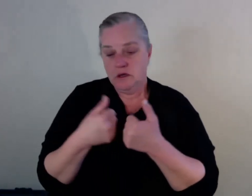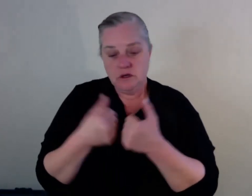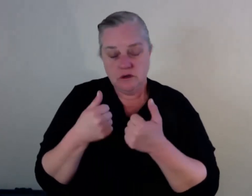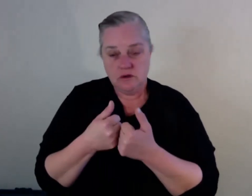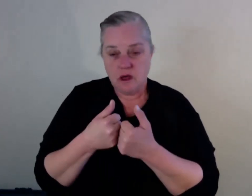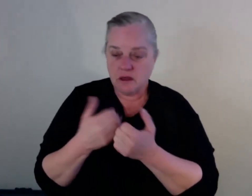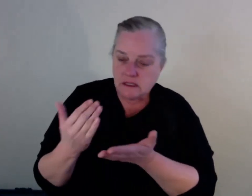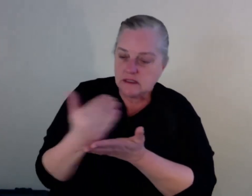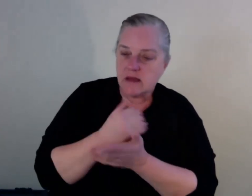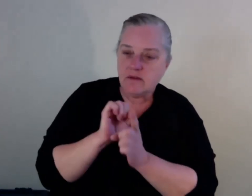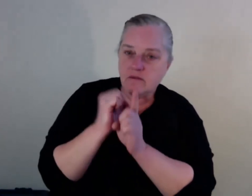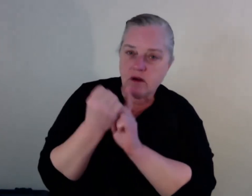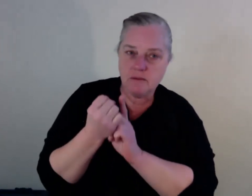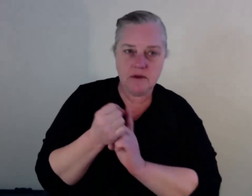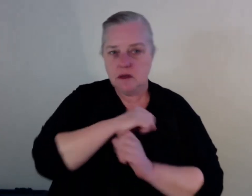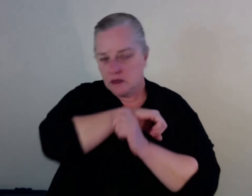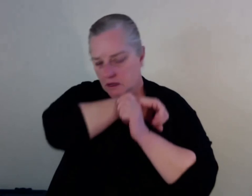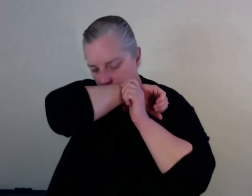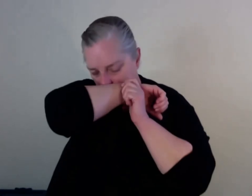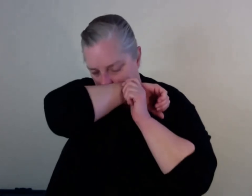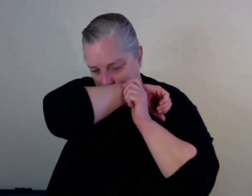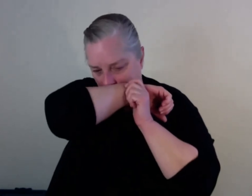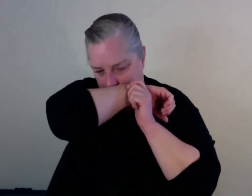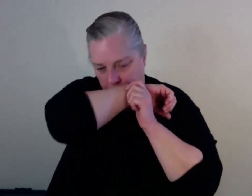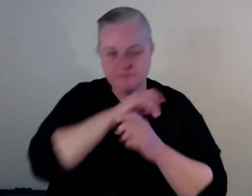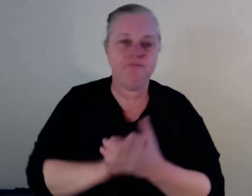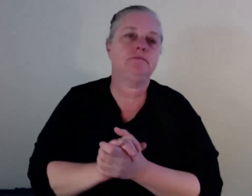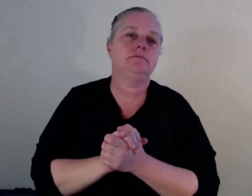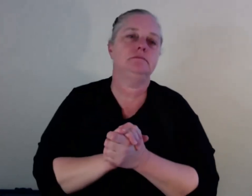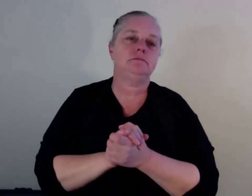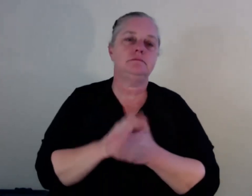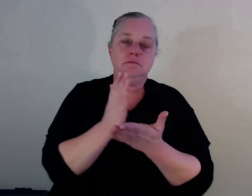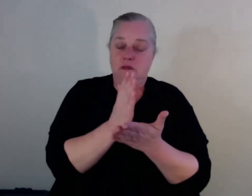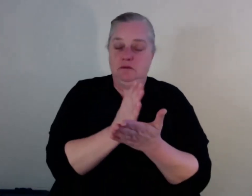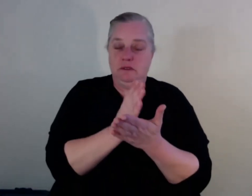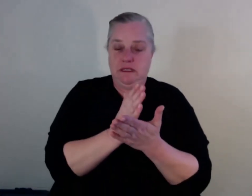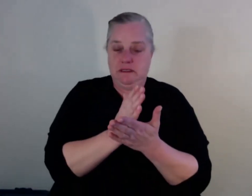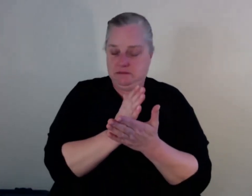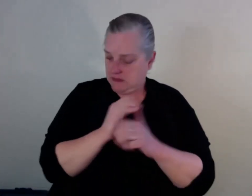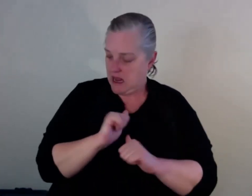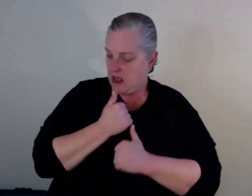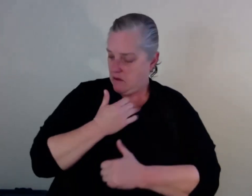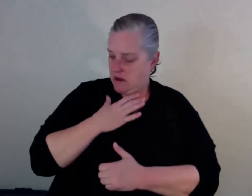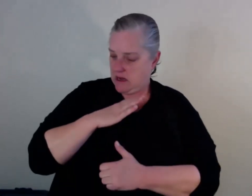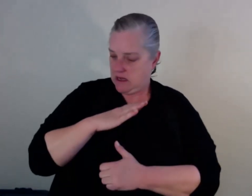What are humans? The first thing that a person needs is a roof over their head. That's the most important thing. If you don't feel